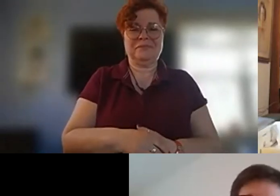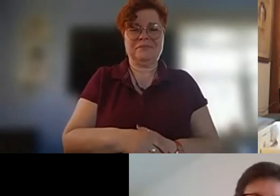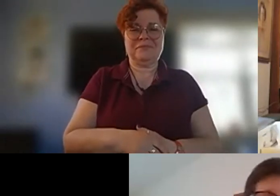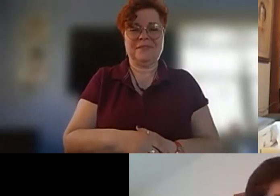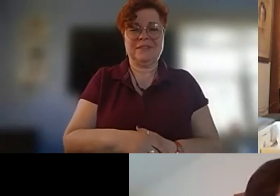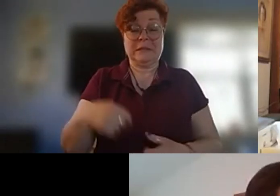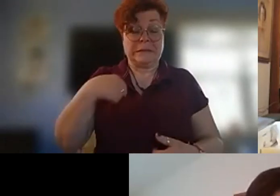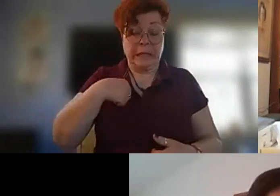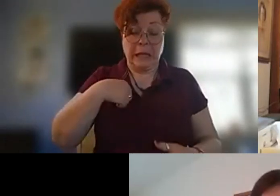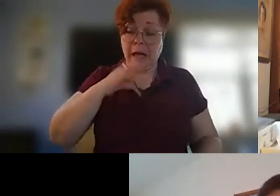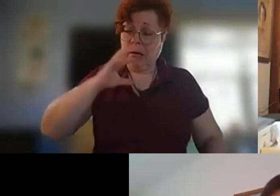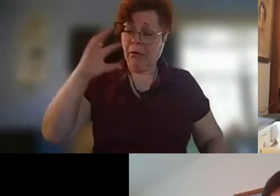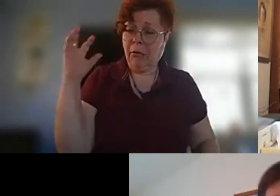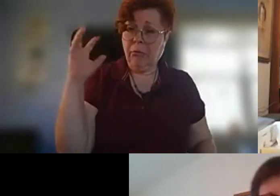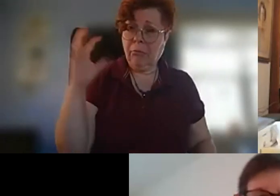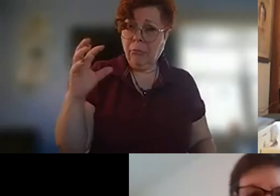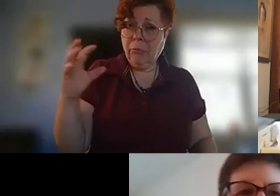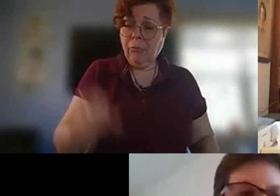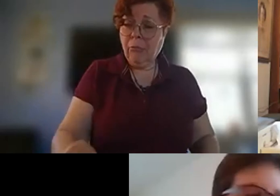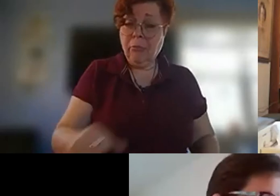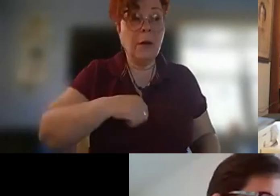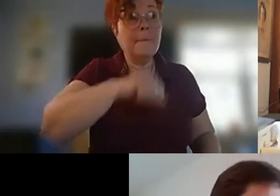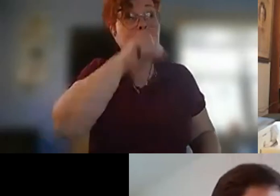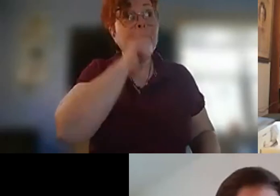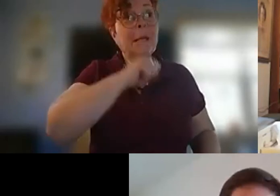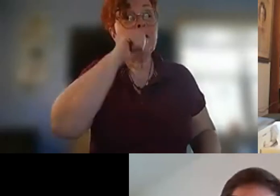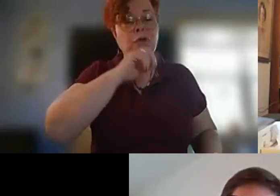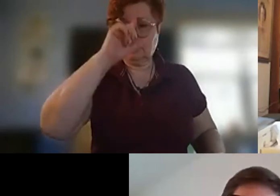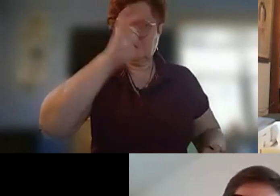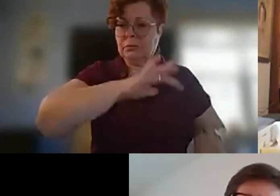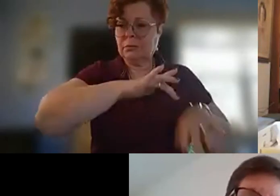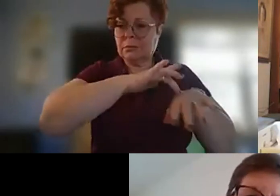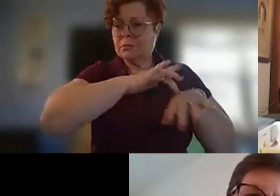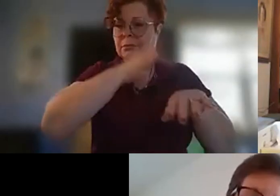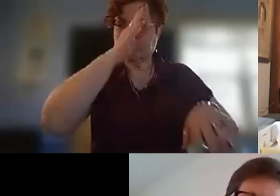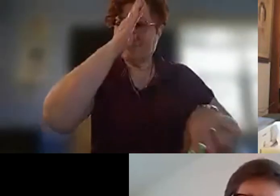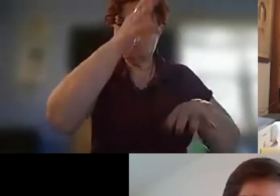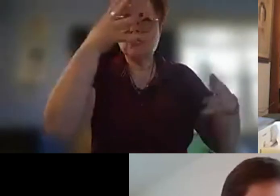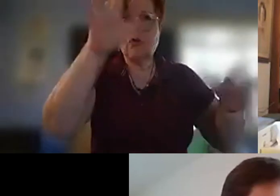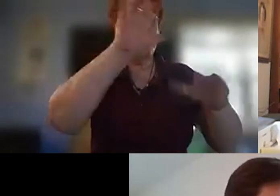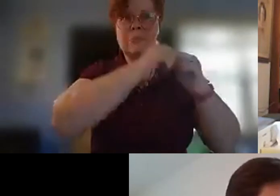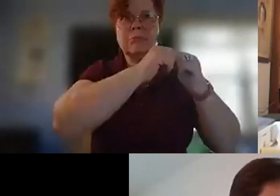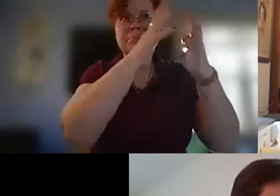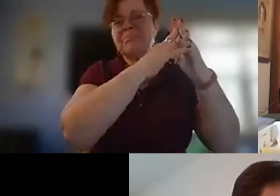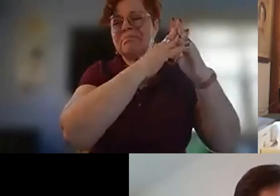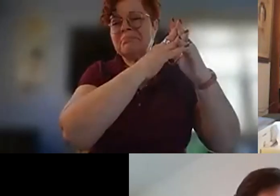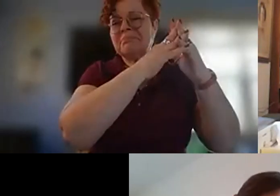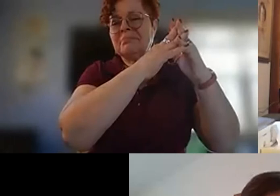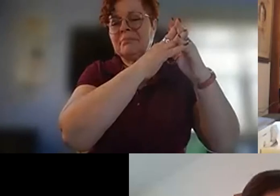i am so old my patience fondles a future already made i am